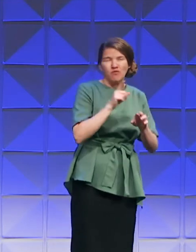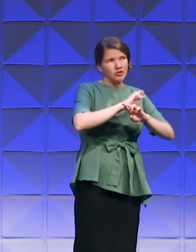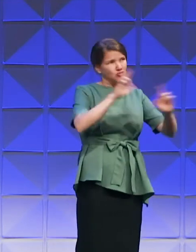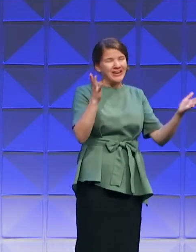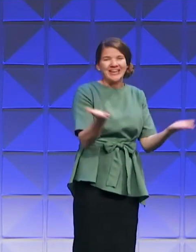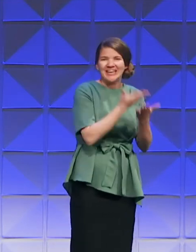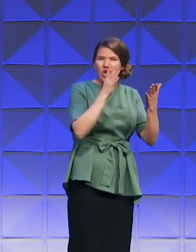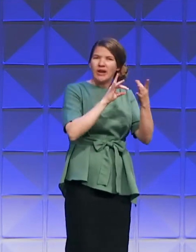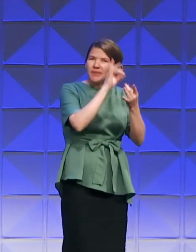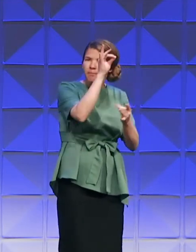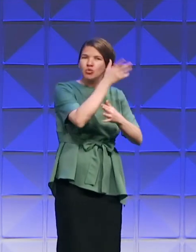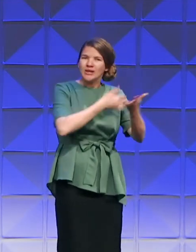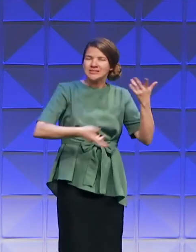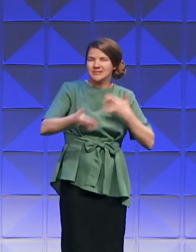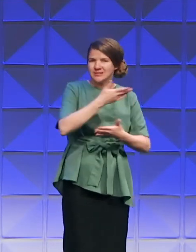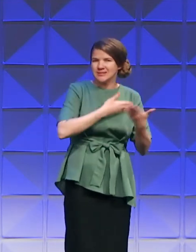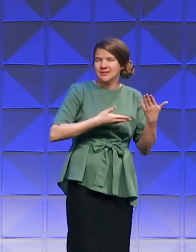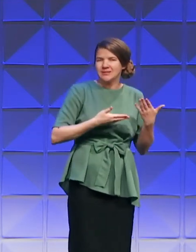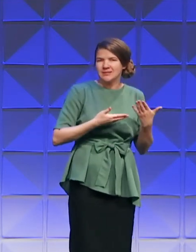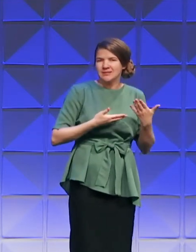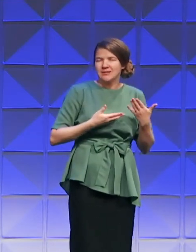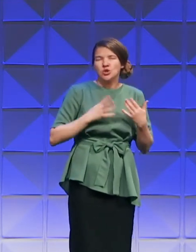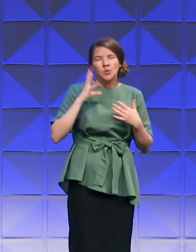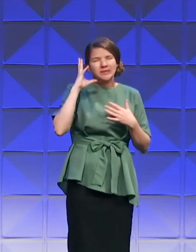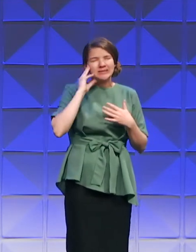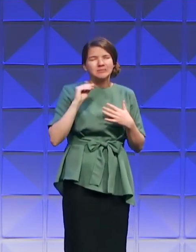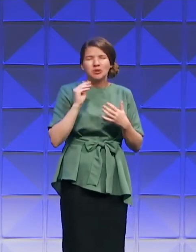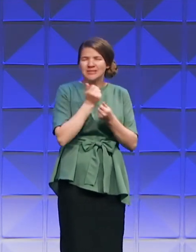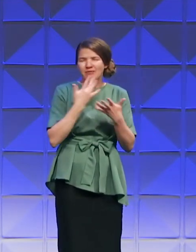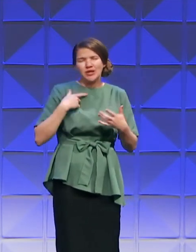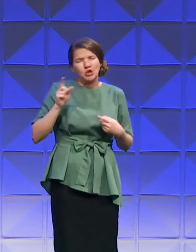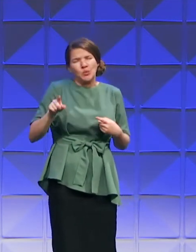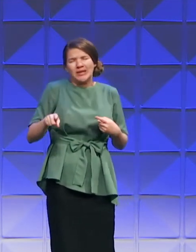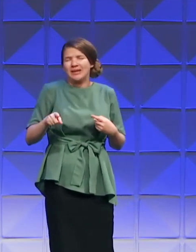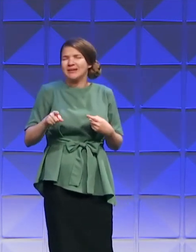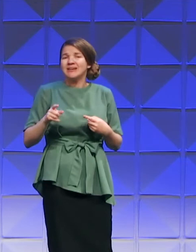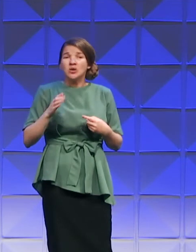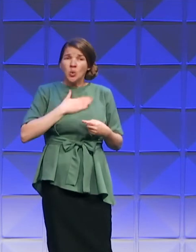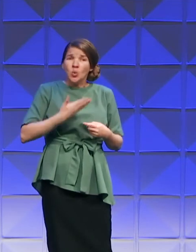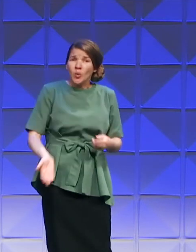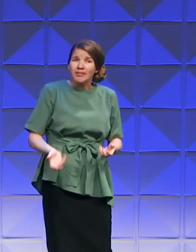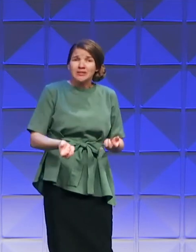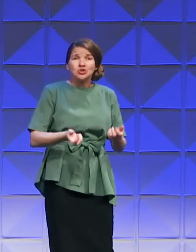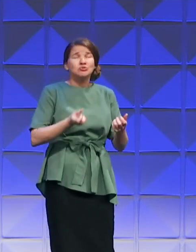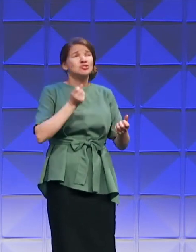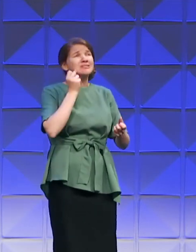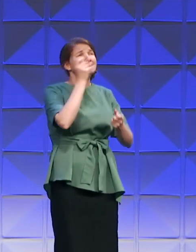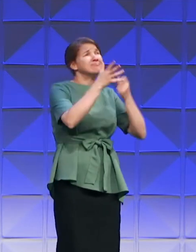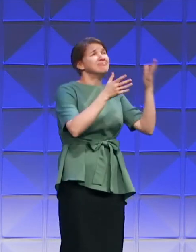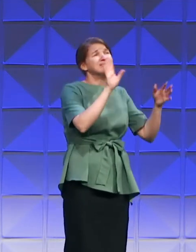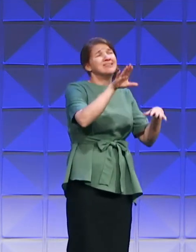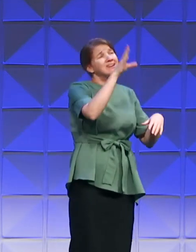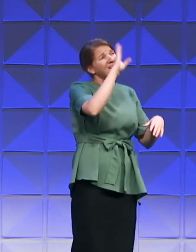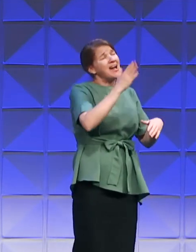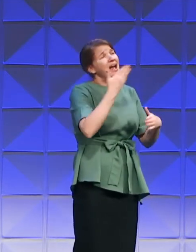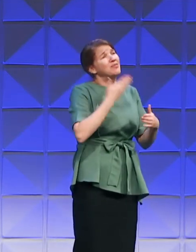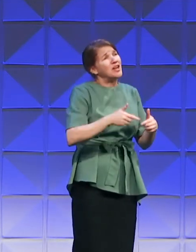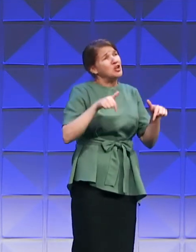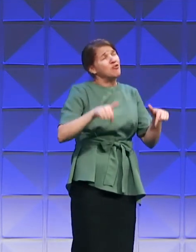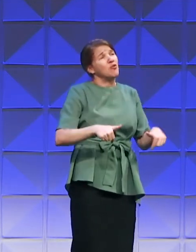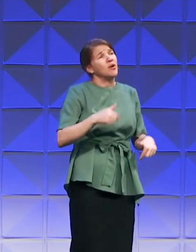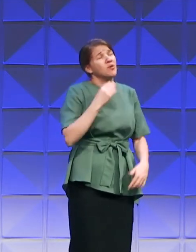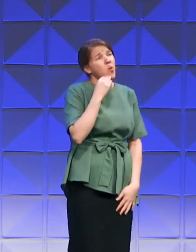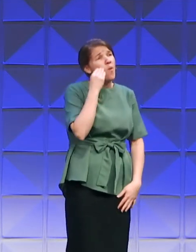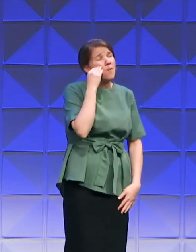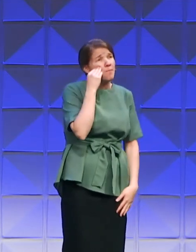God that you'll find it all. Amen. Would you just lift your voice and say, God, I thank you for this home. Thank